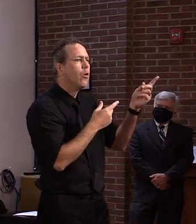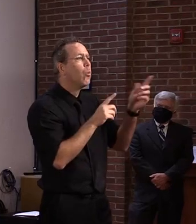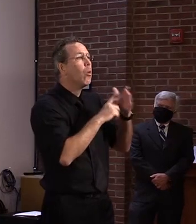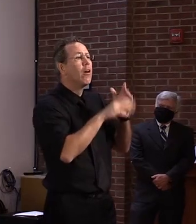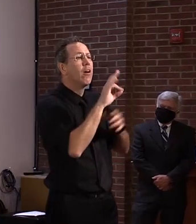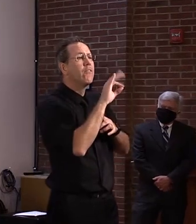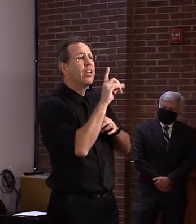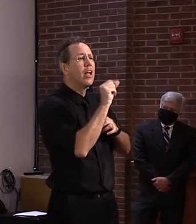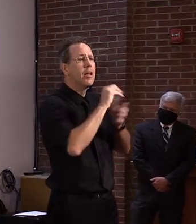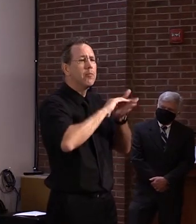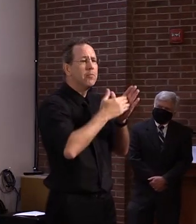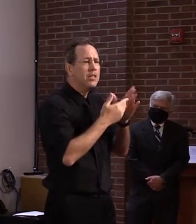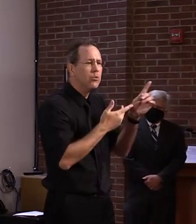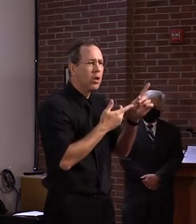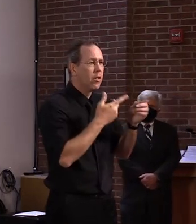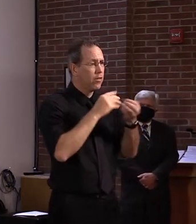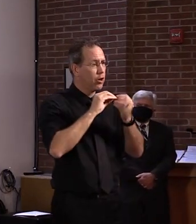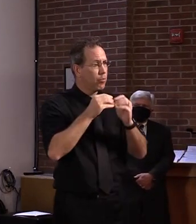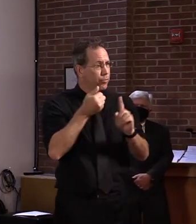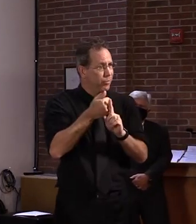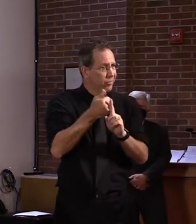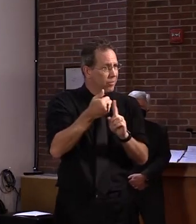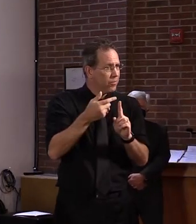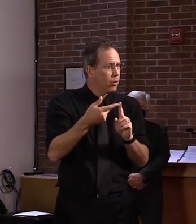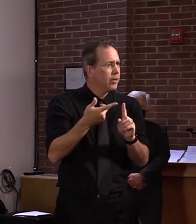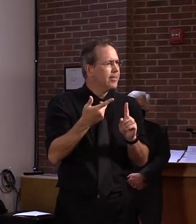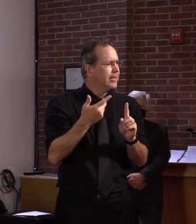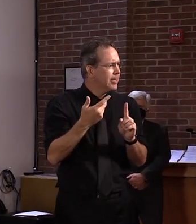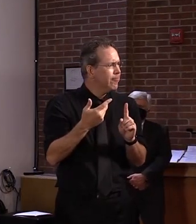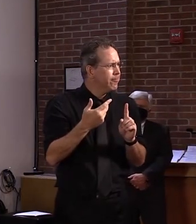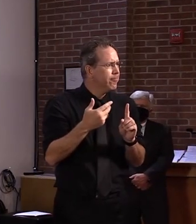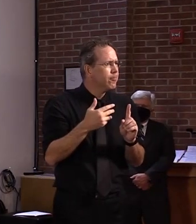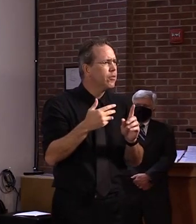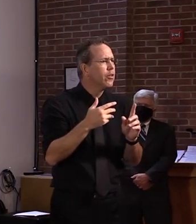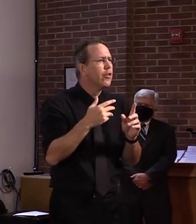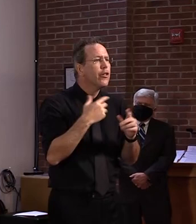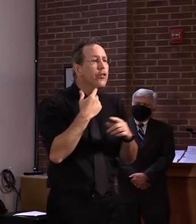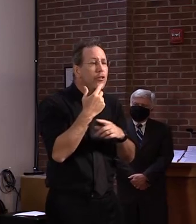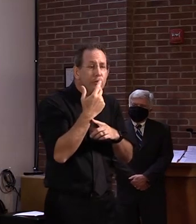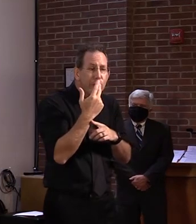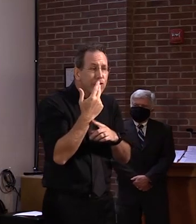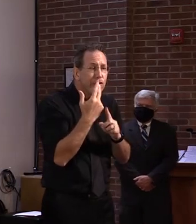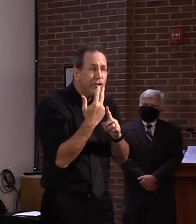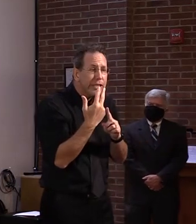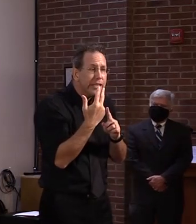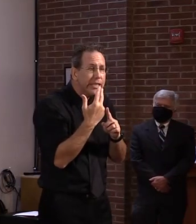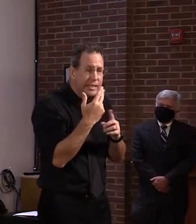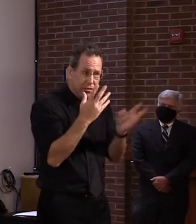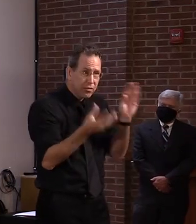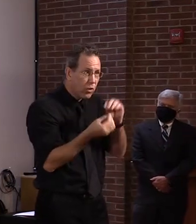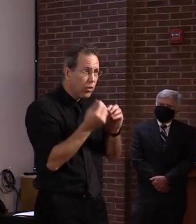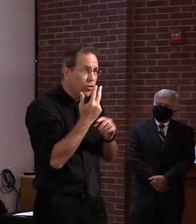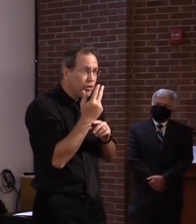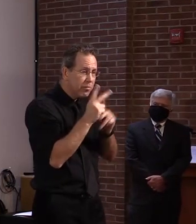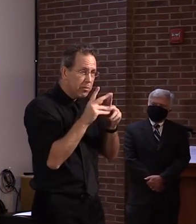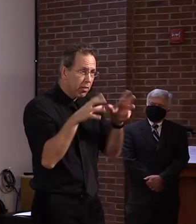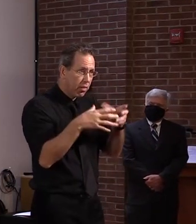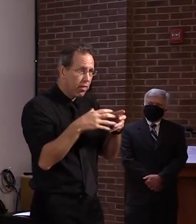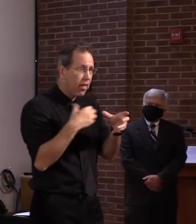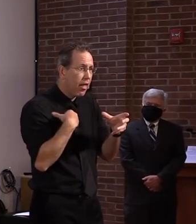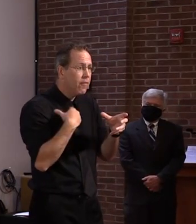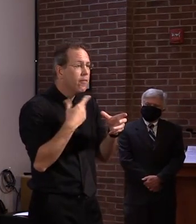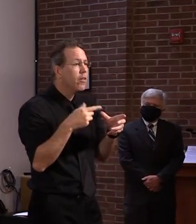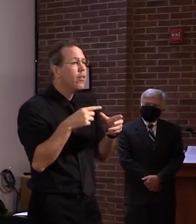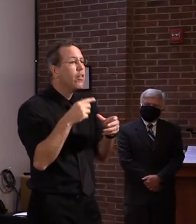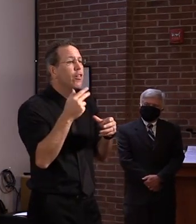think the numbers were originally represented as 35 people out of 100 might have their life saved